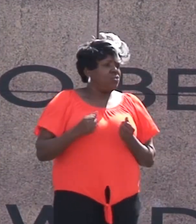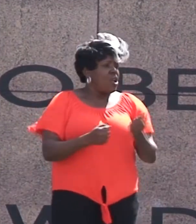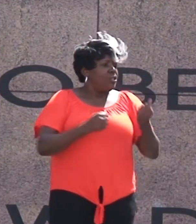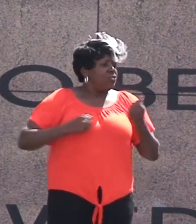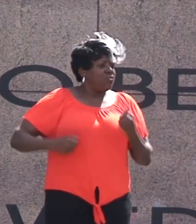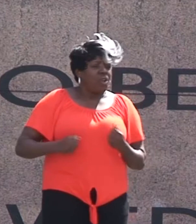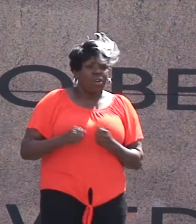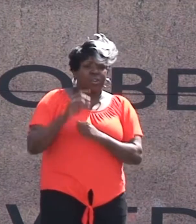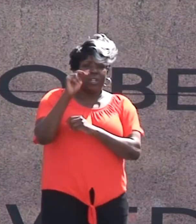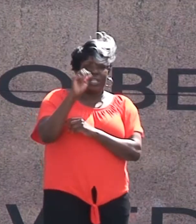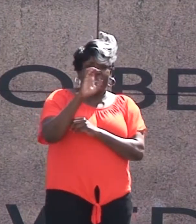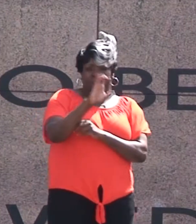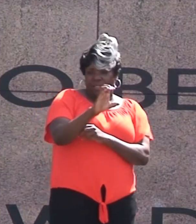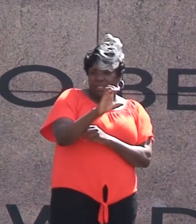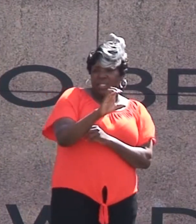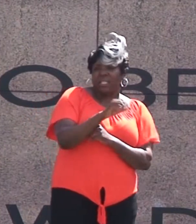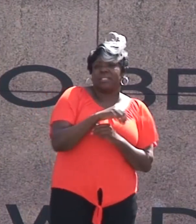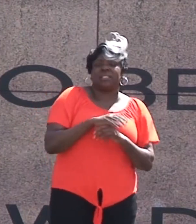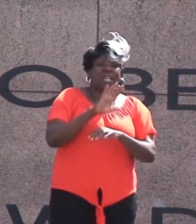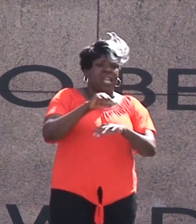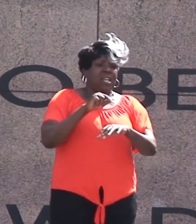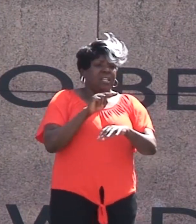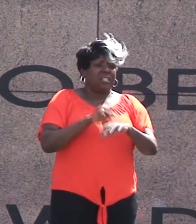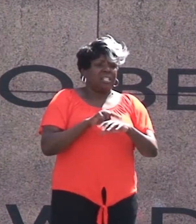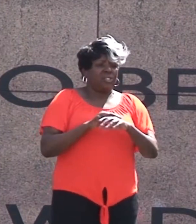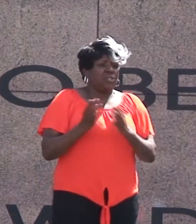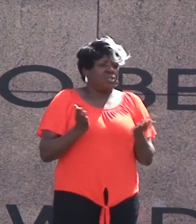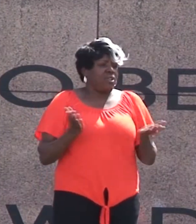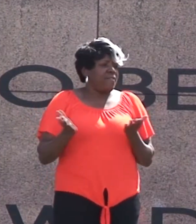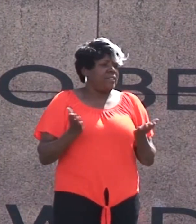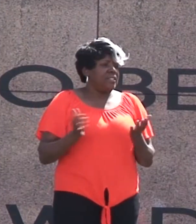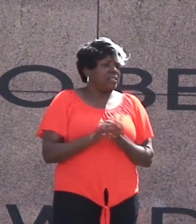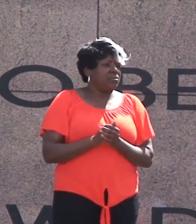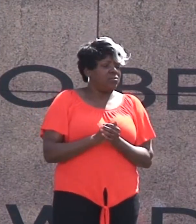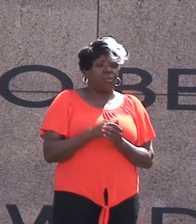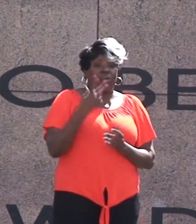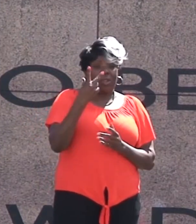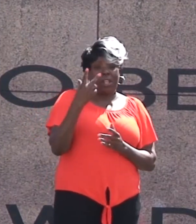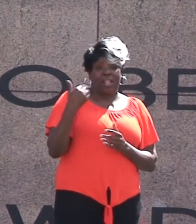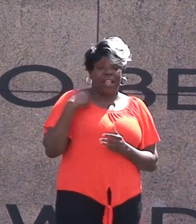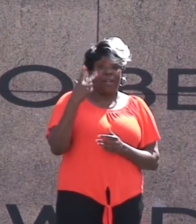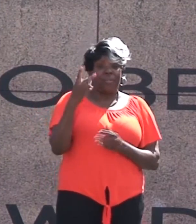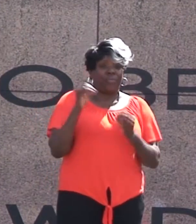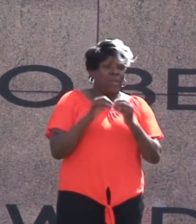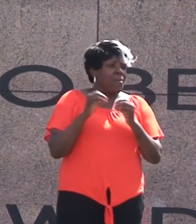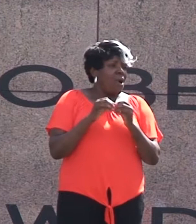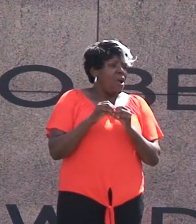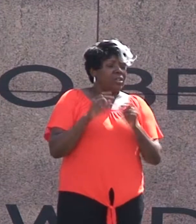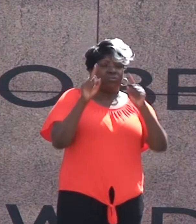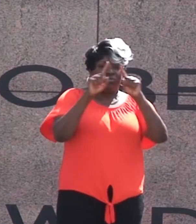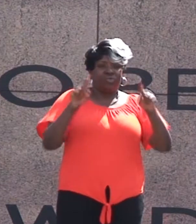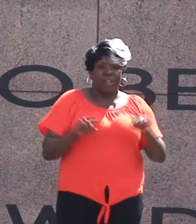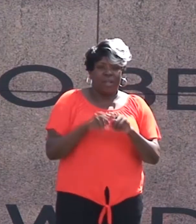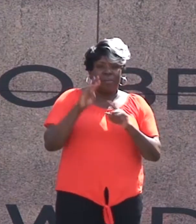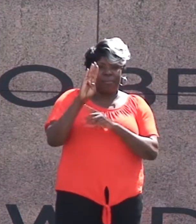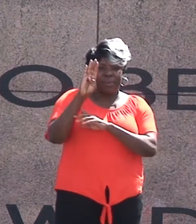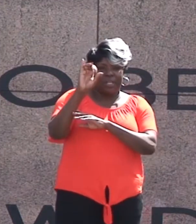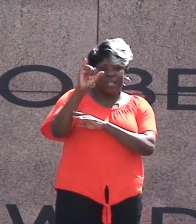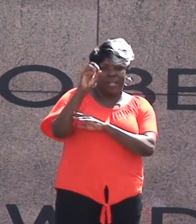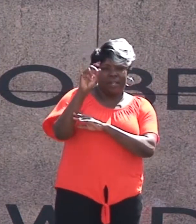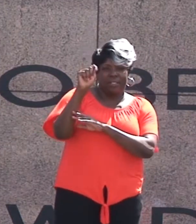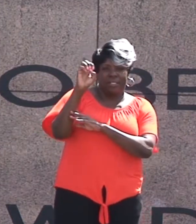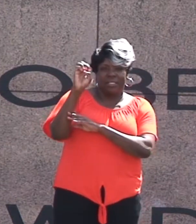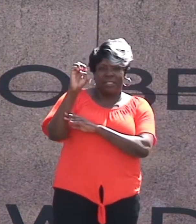And the Nature Conservancy Oh look we only have three more Let's put them out there Triangle Biotech Tuesday